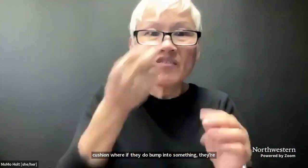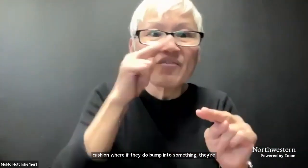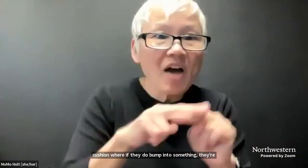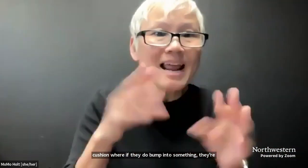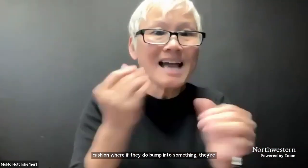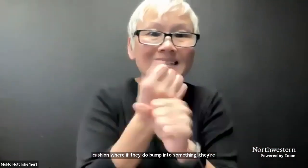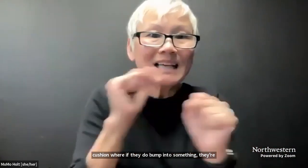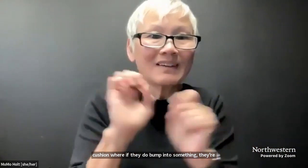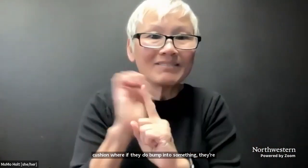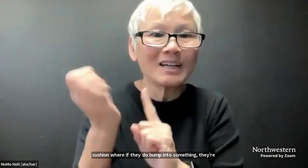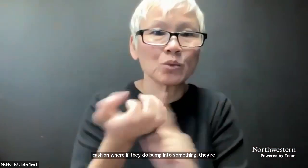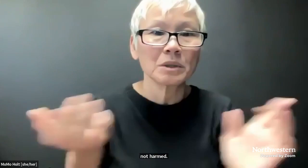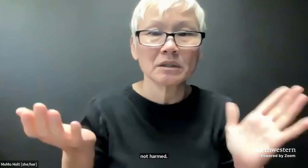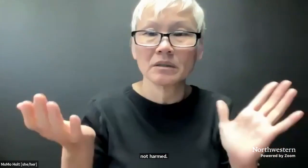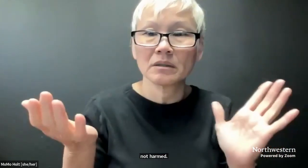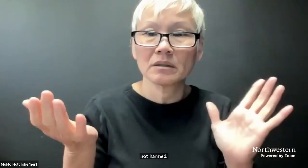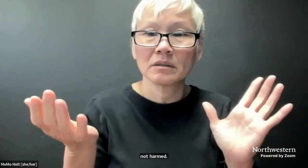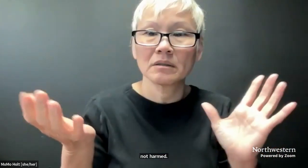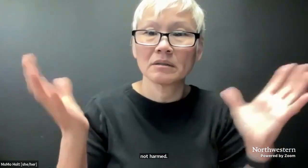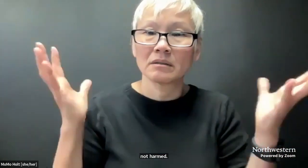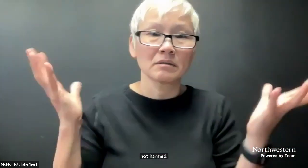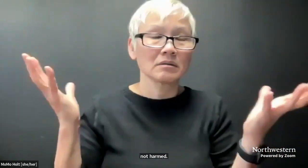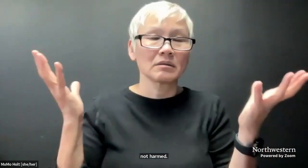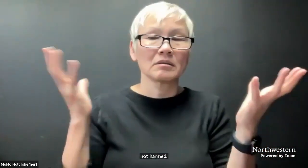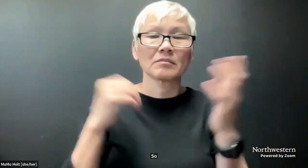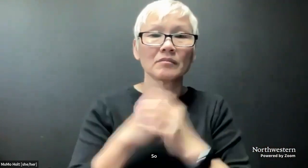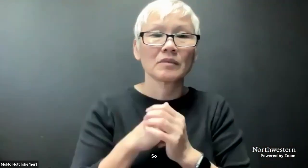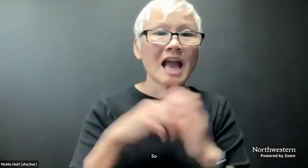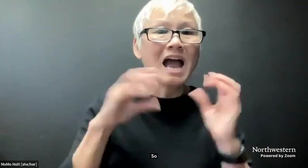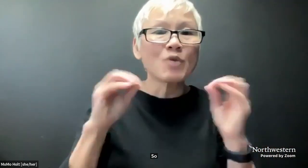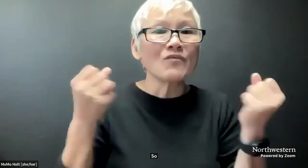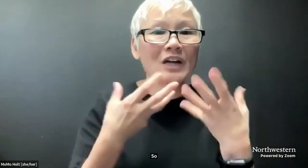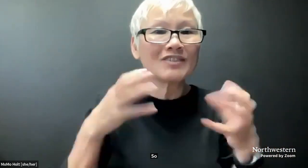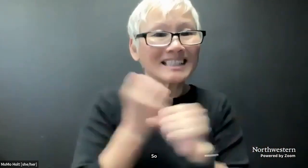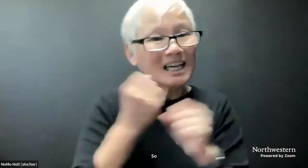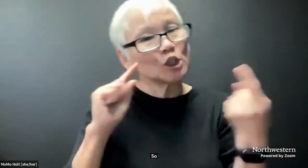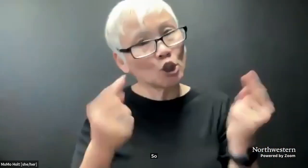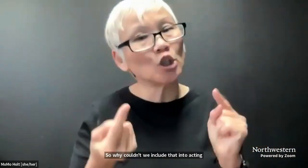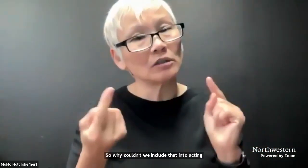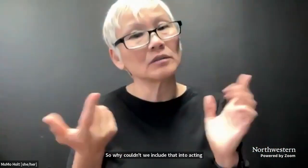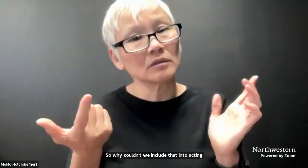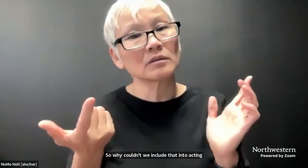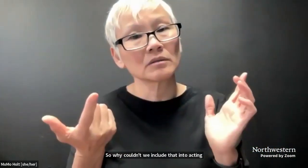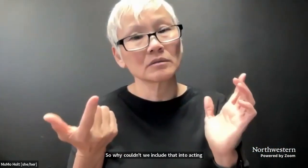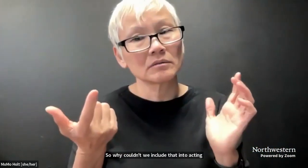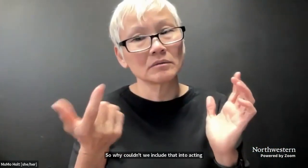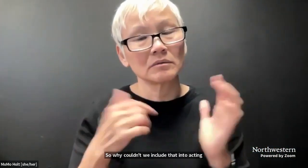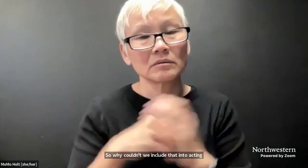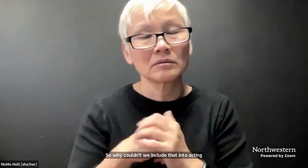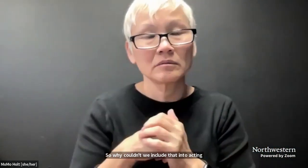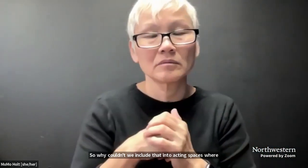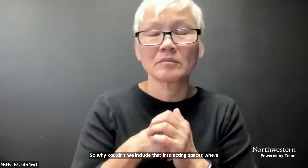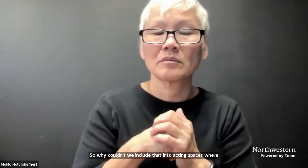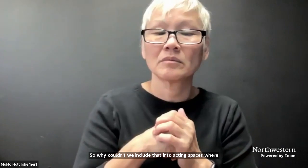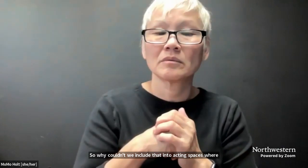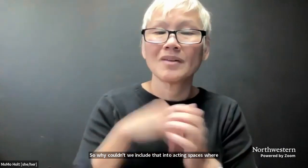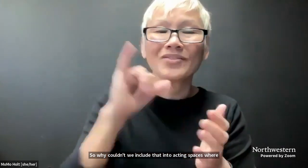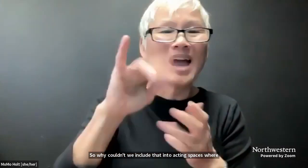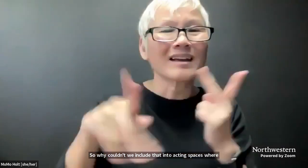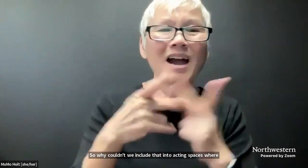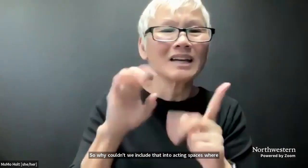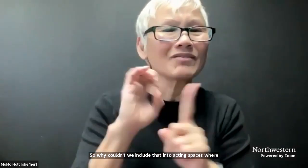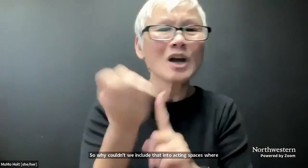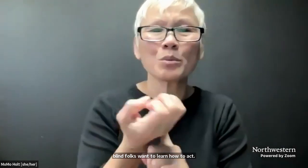why couldn't we include that into acting spaces where blind folks want to learn how to act?